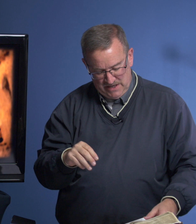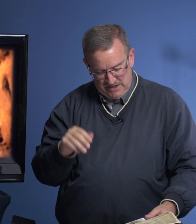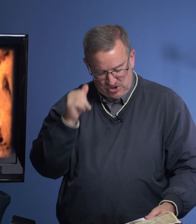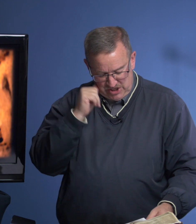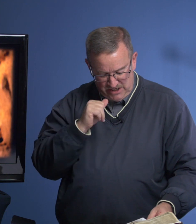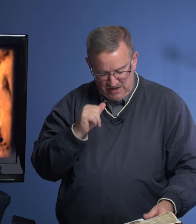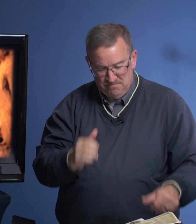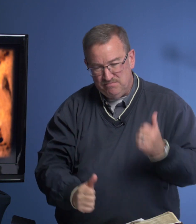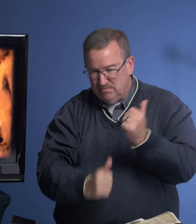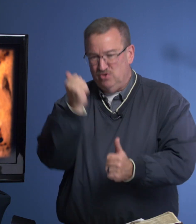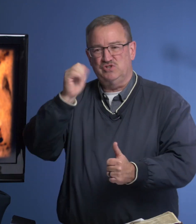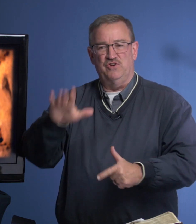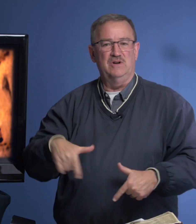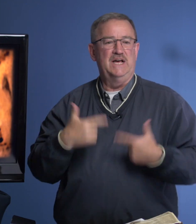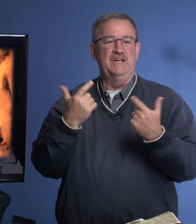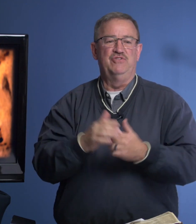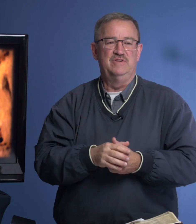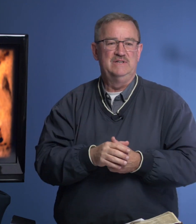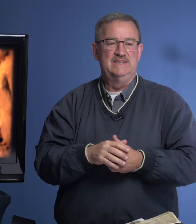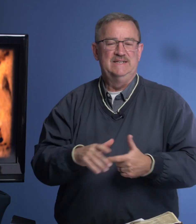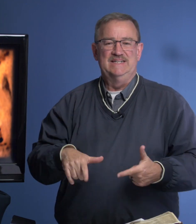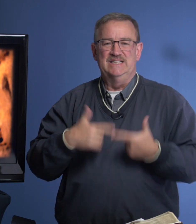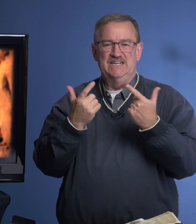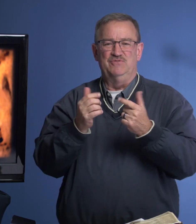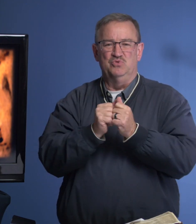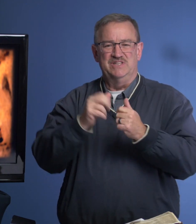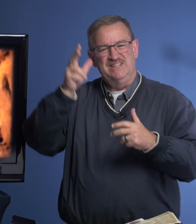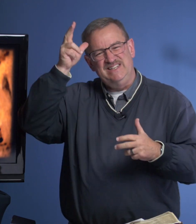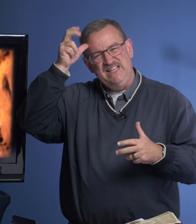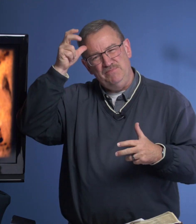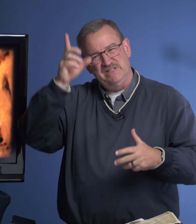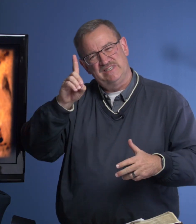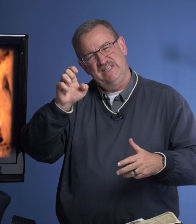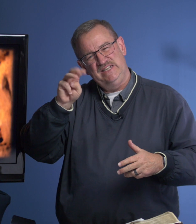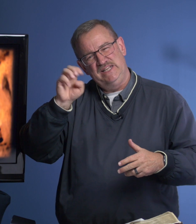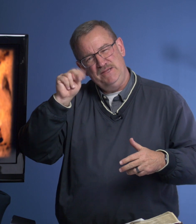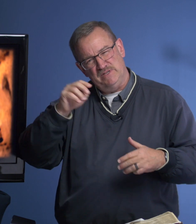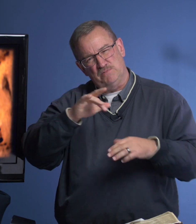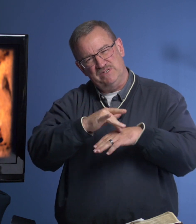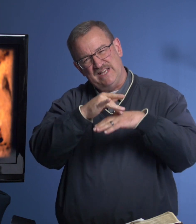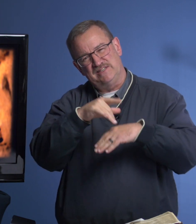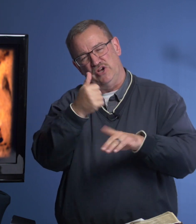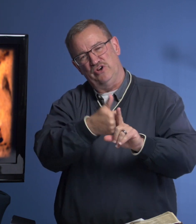She, most of her life, lived with demons, demons possessing her.